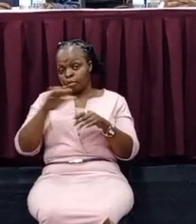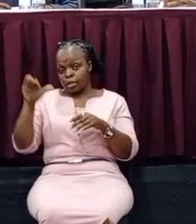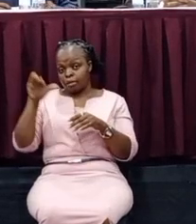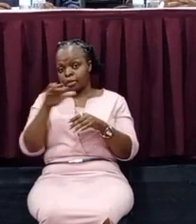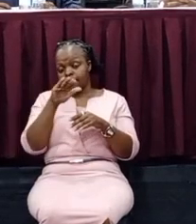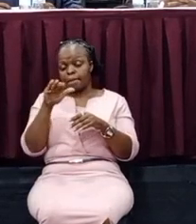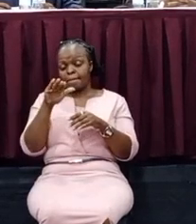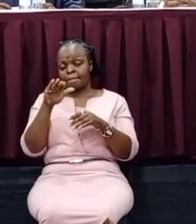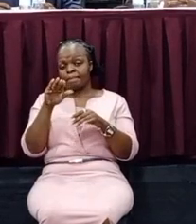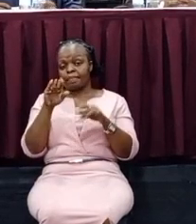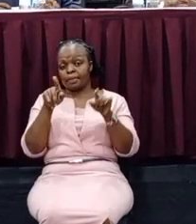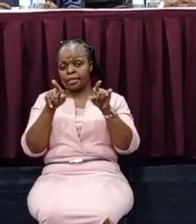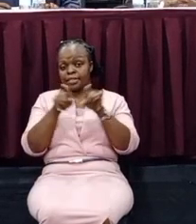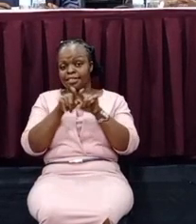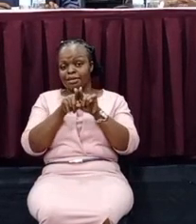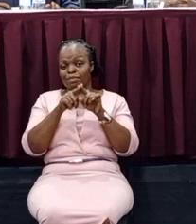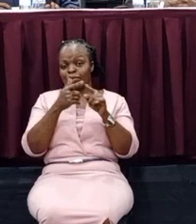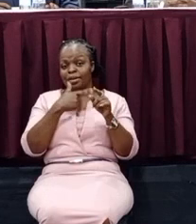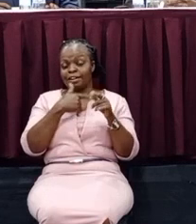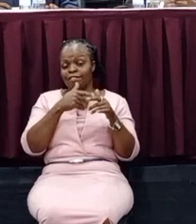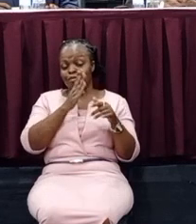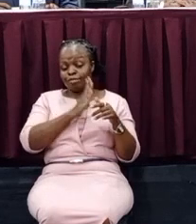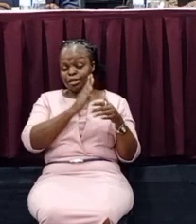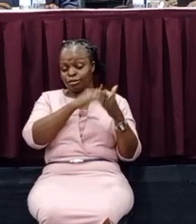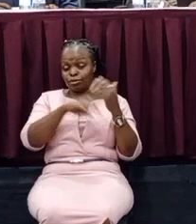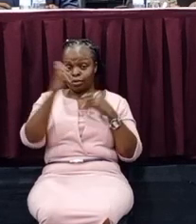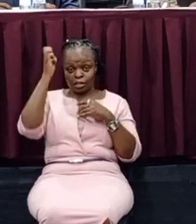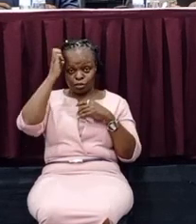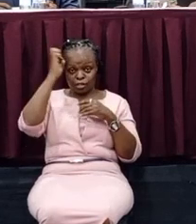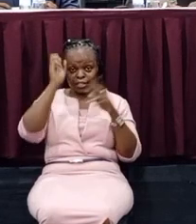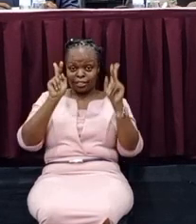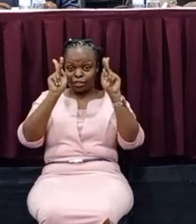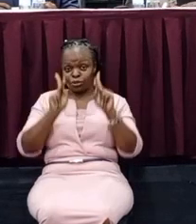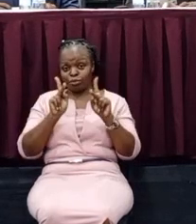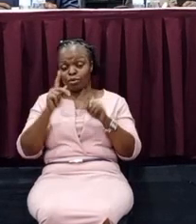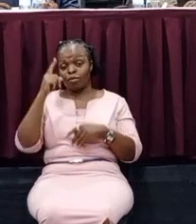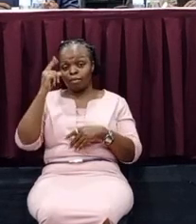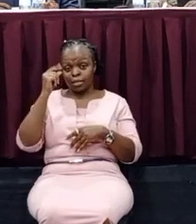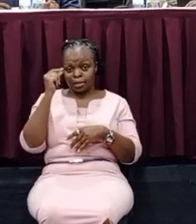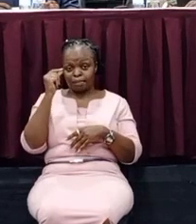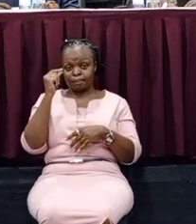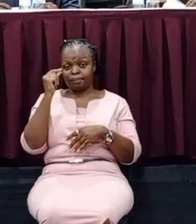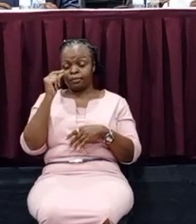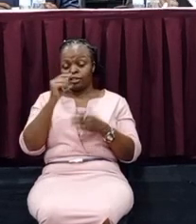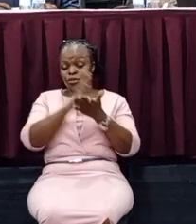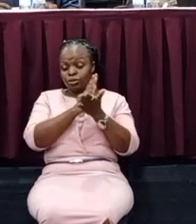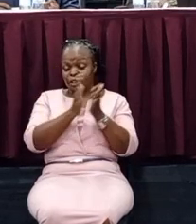We have been to Eldoret, Isumu, and Mombasa to share them with the members of the